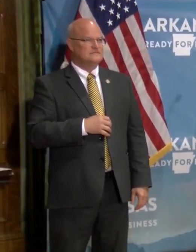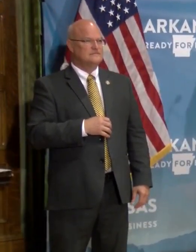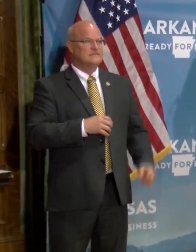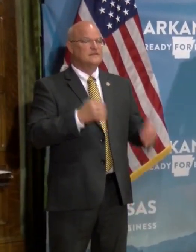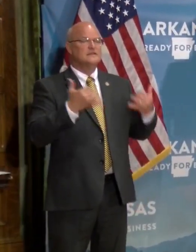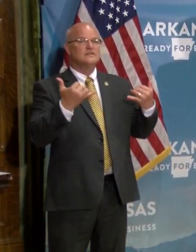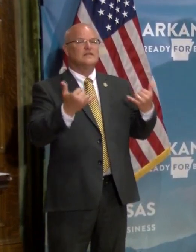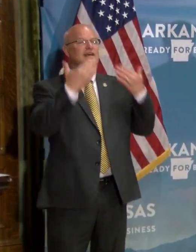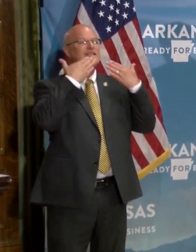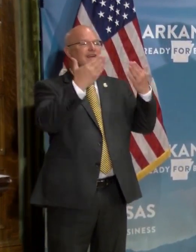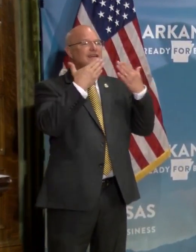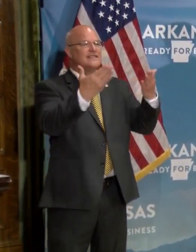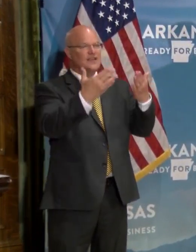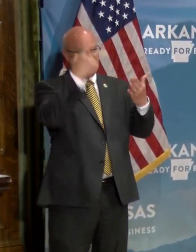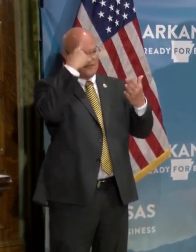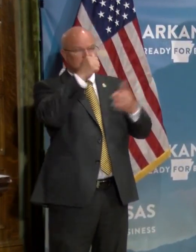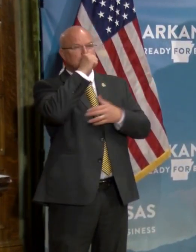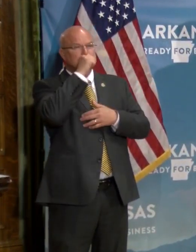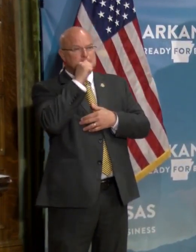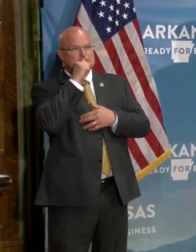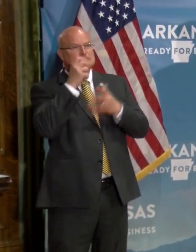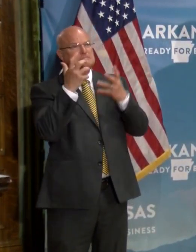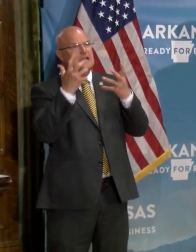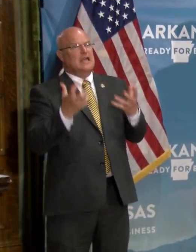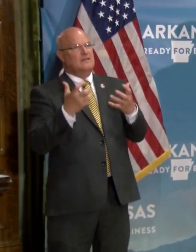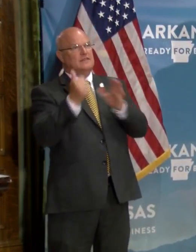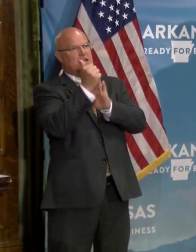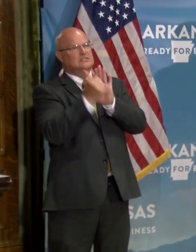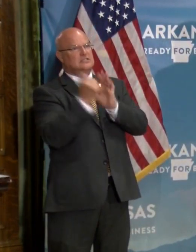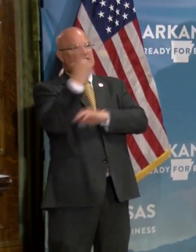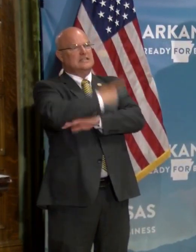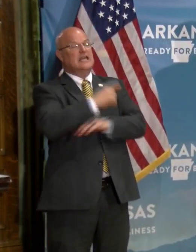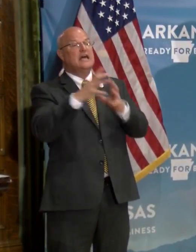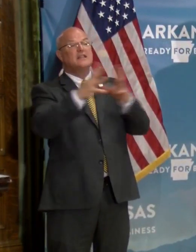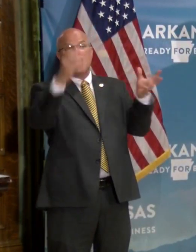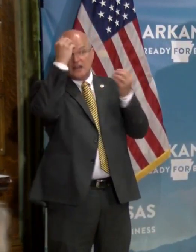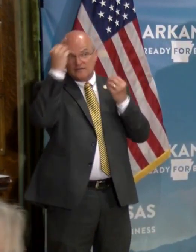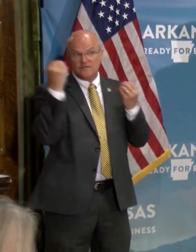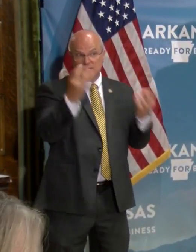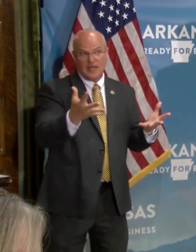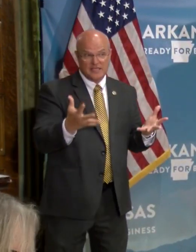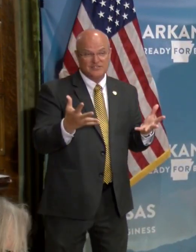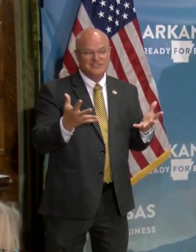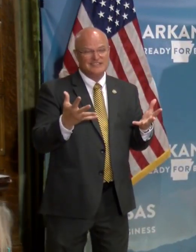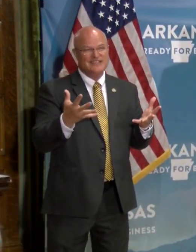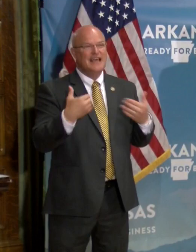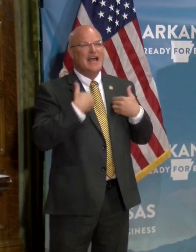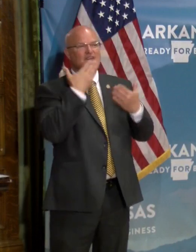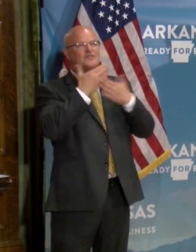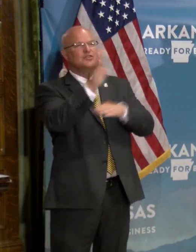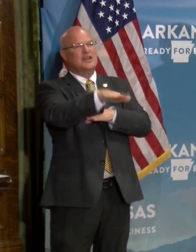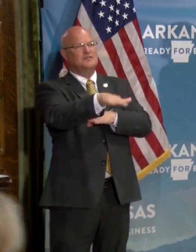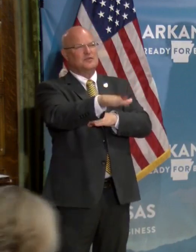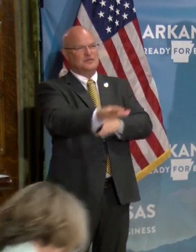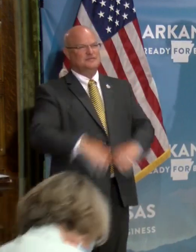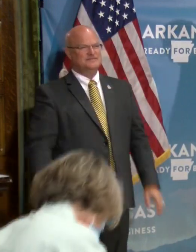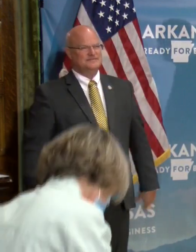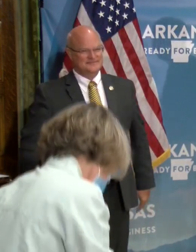Uh, with that, uh, thank you all for enduring a very heavy agenda day with a lot of information. Uh, have a good afternoon.